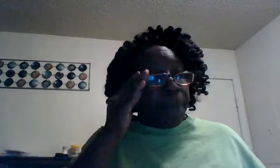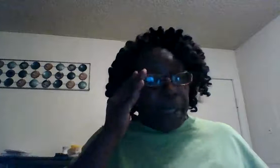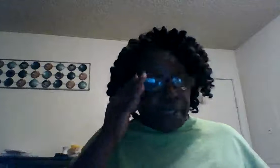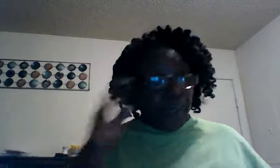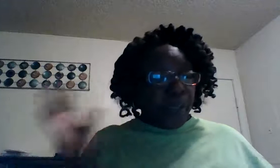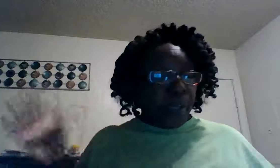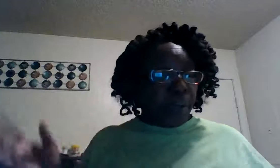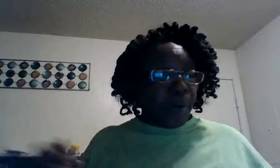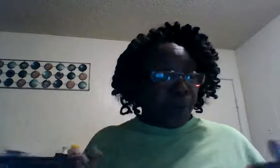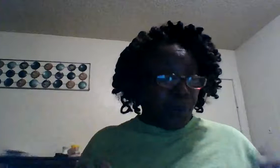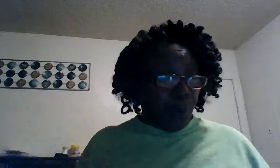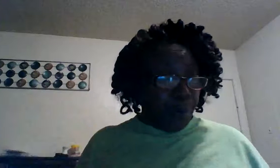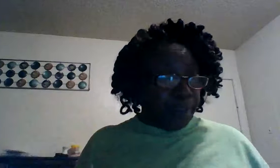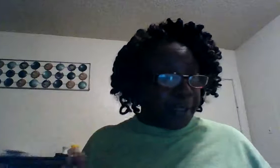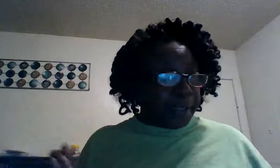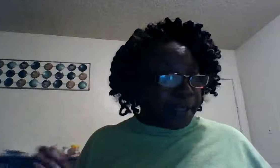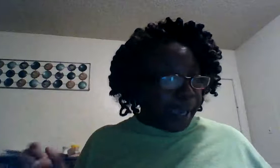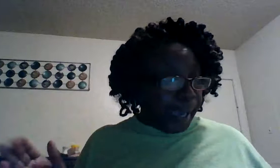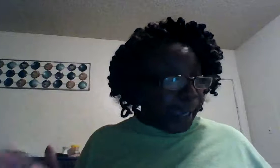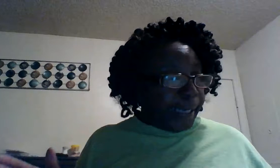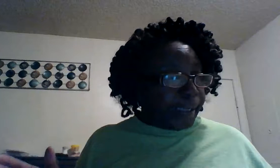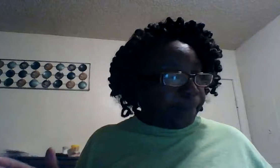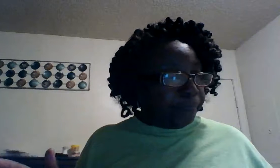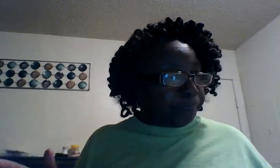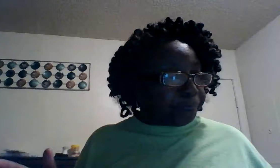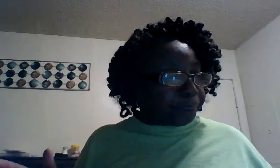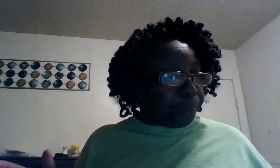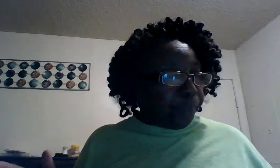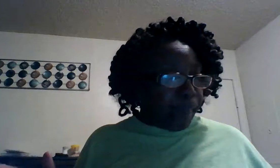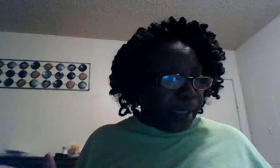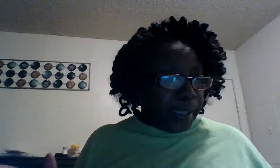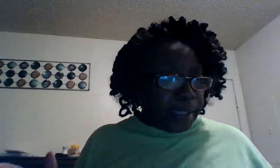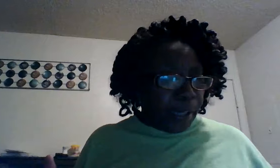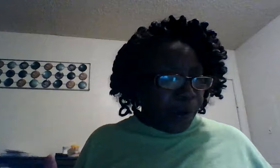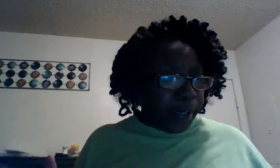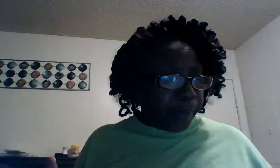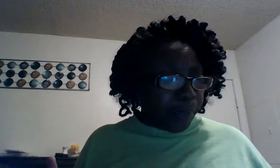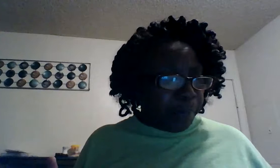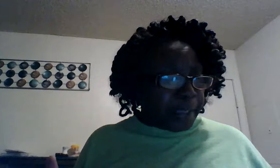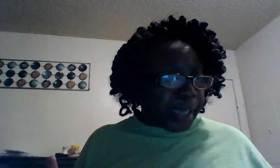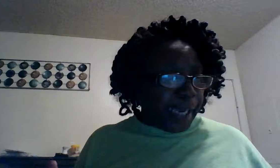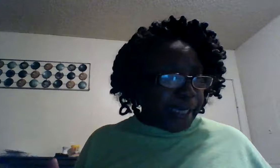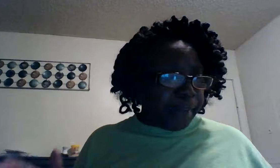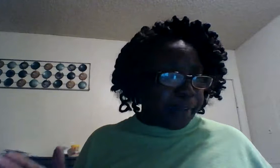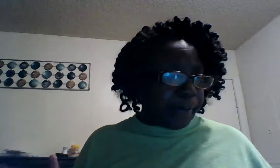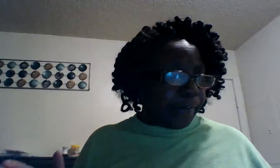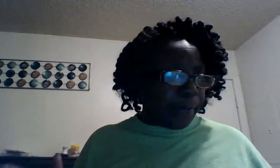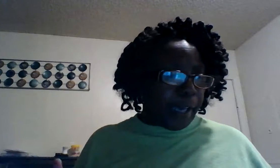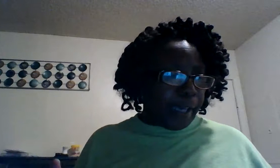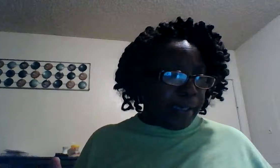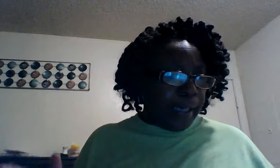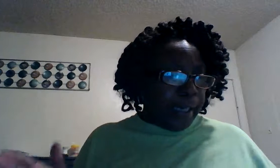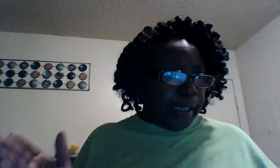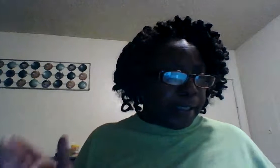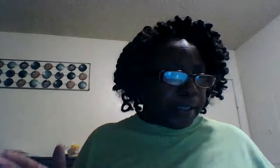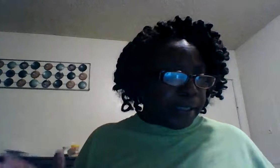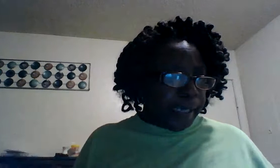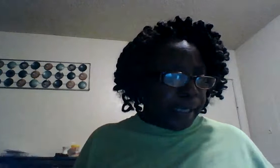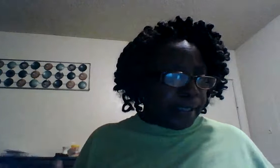so we're gonna go to romans 8 let's go there romans 8 and 35 it says